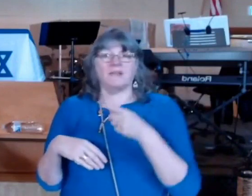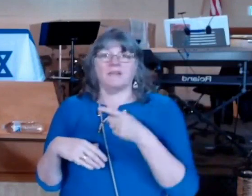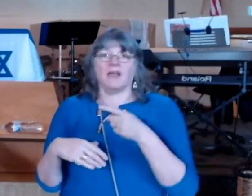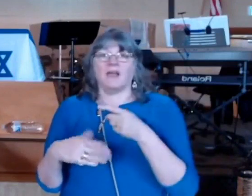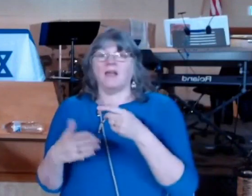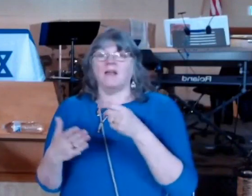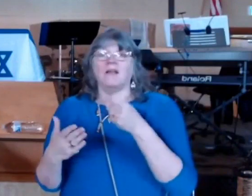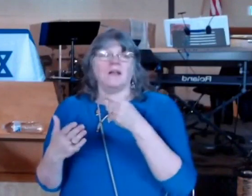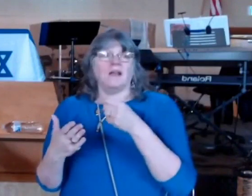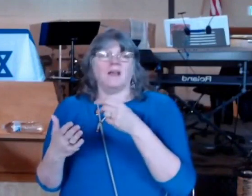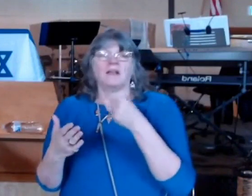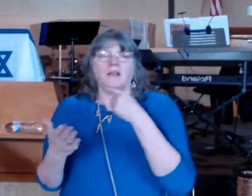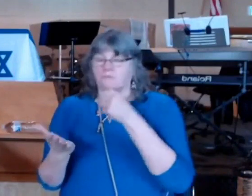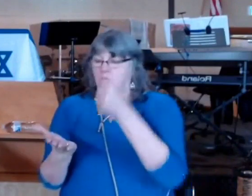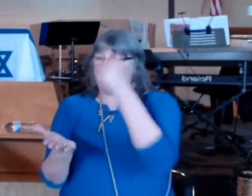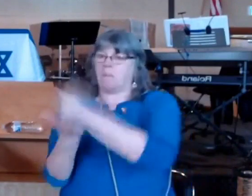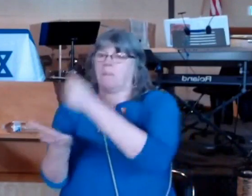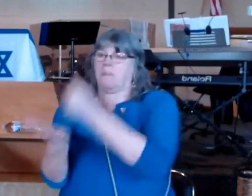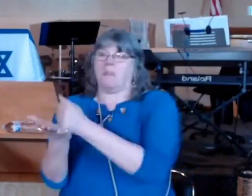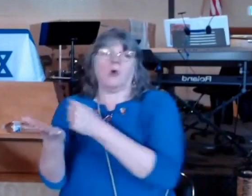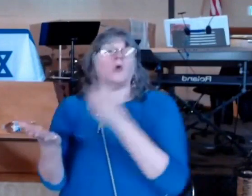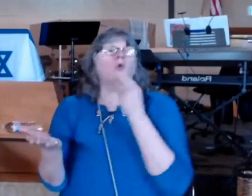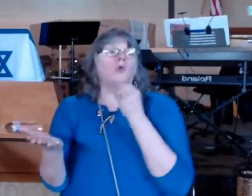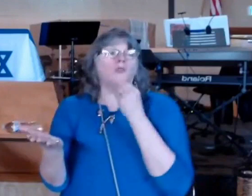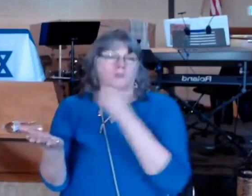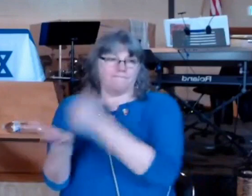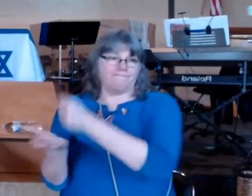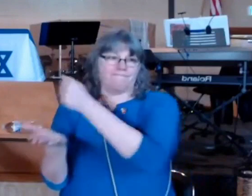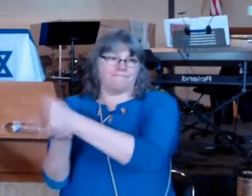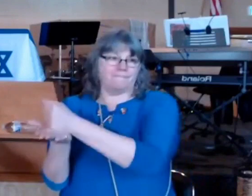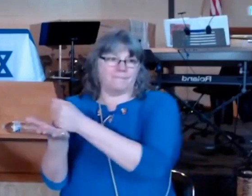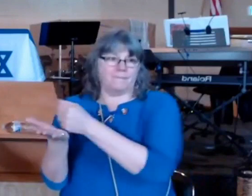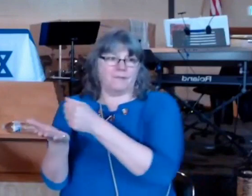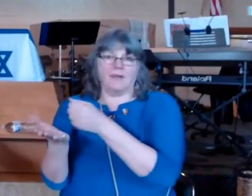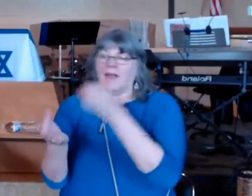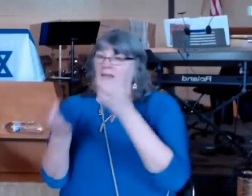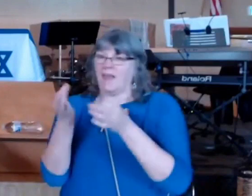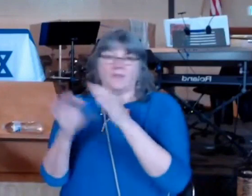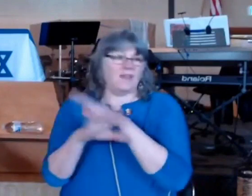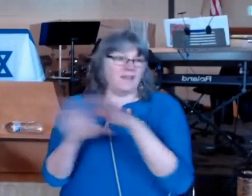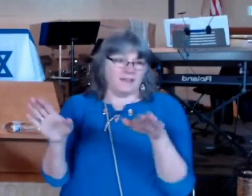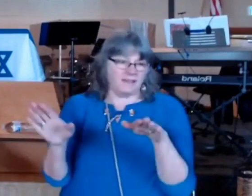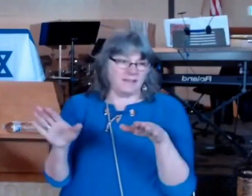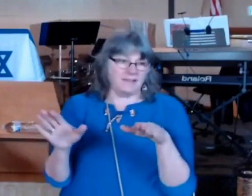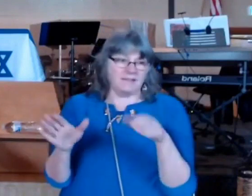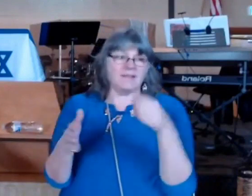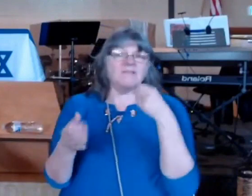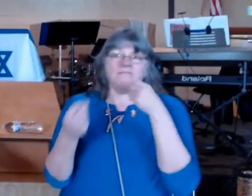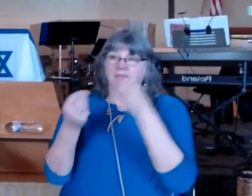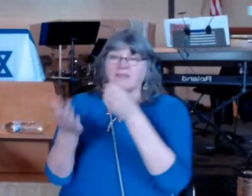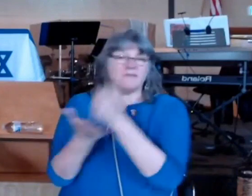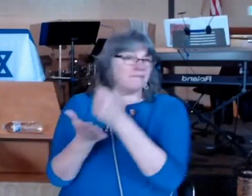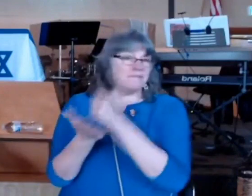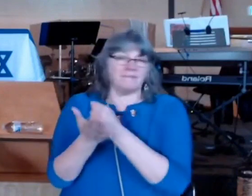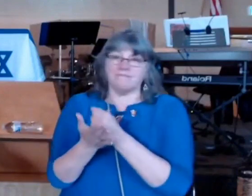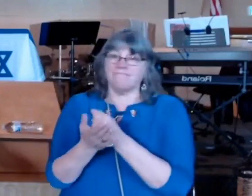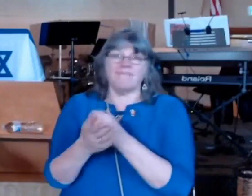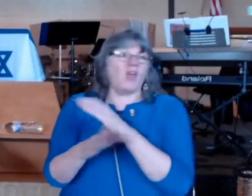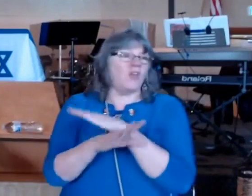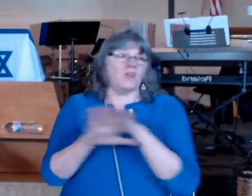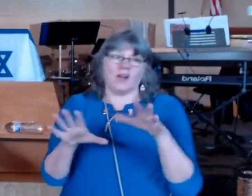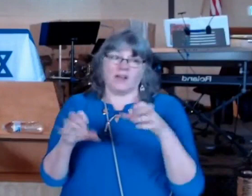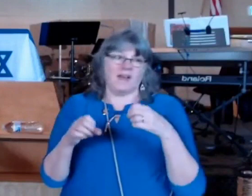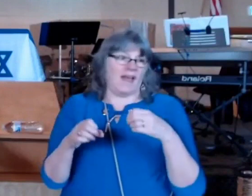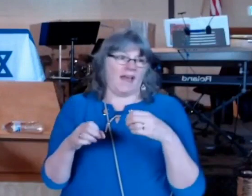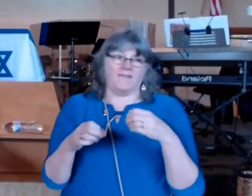a store that sells food to a butcher to whatever and if he doesn't you will not get a lot of